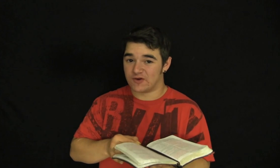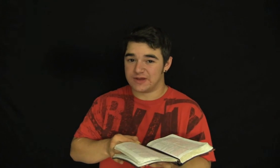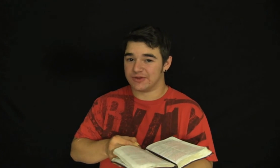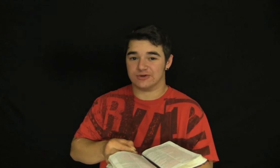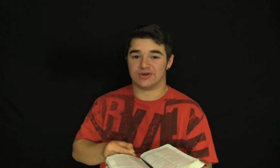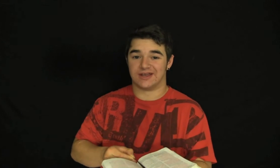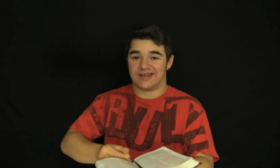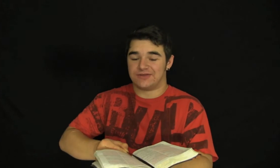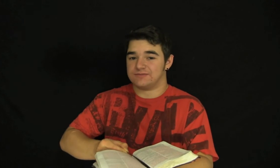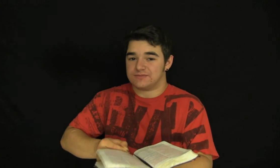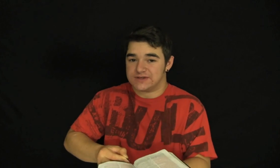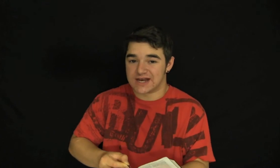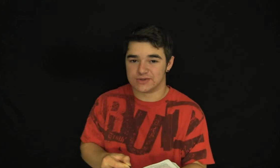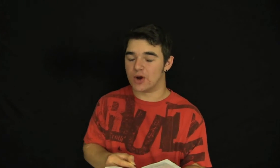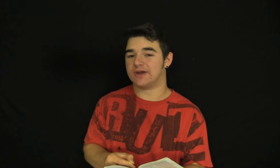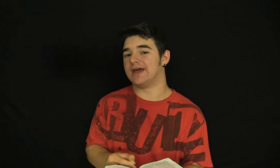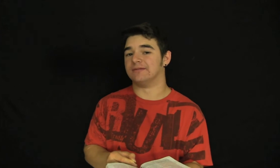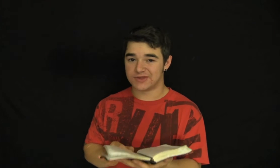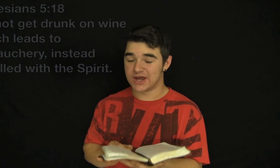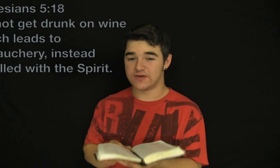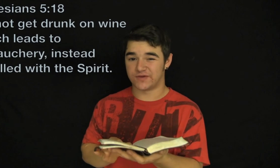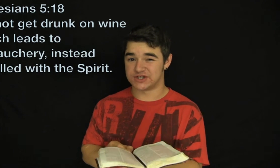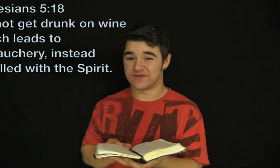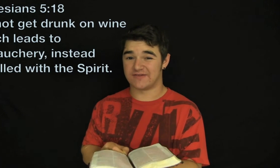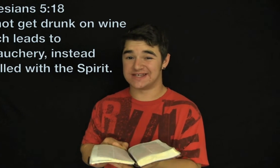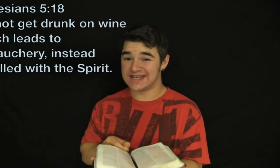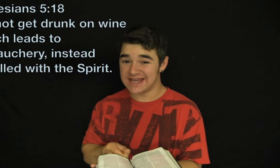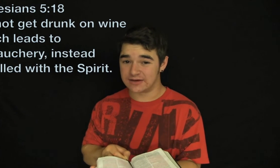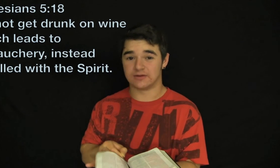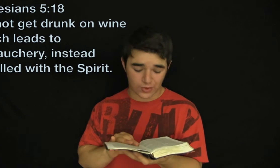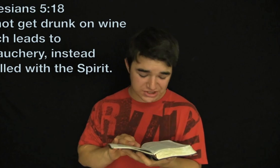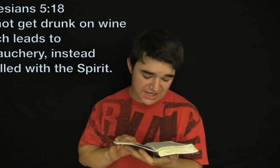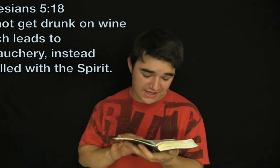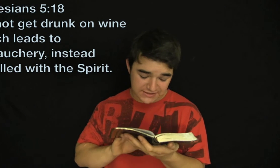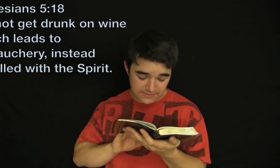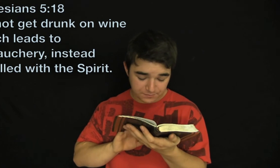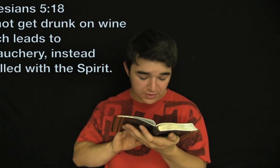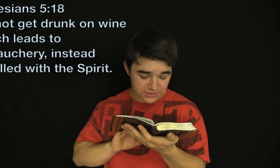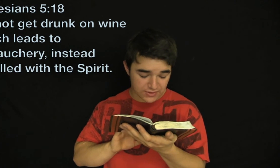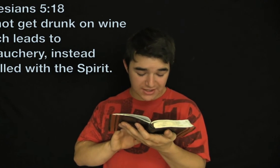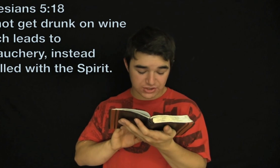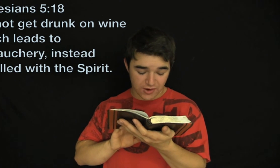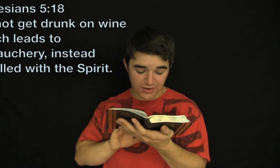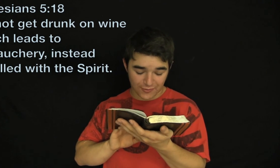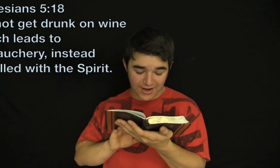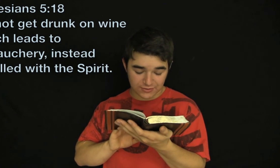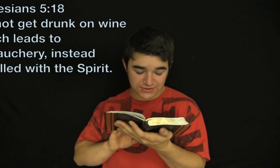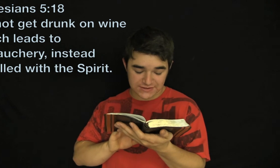lot of people that were drinking. And he said it was okay. But then you have Ephesians 5, 18, which says, Do not get drunk on wine, which leads